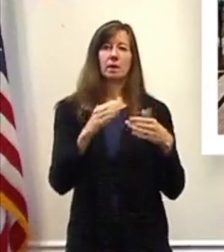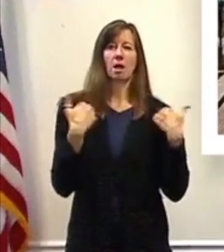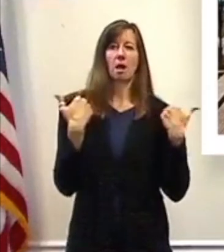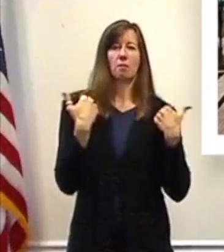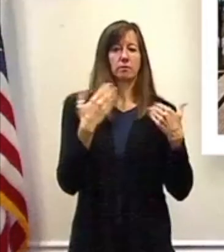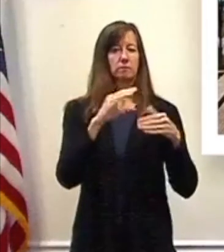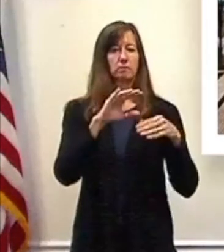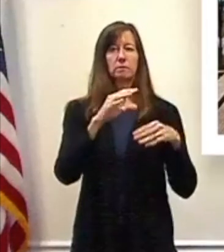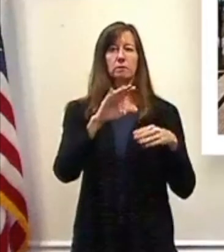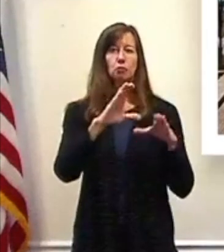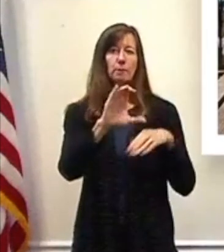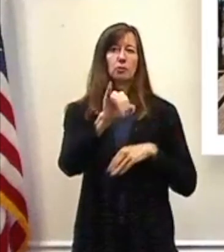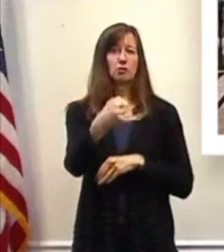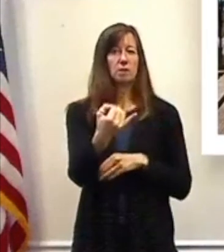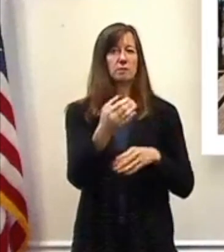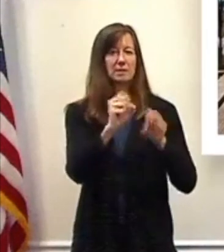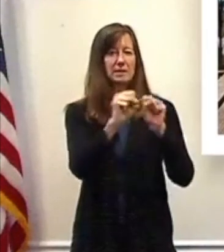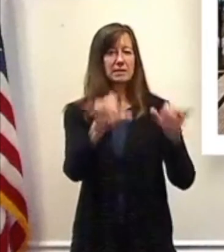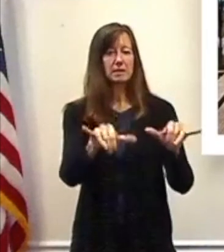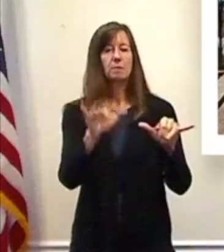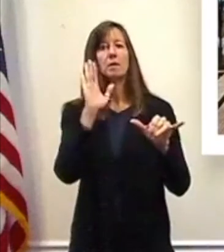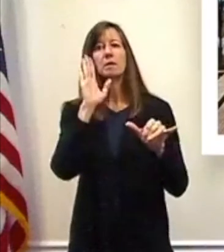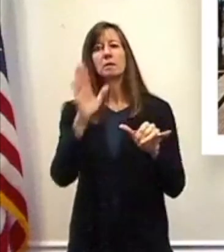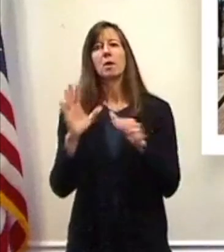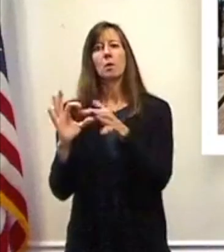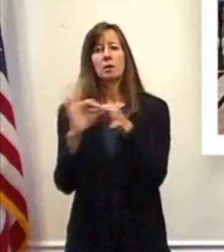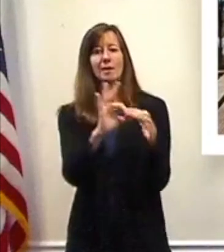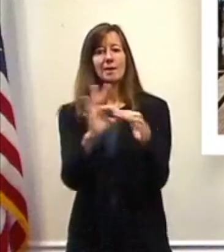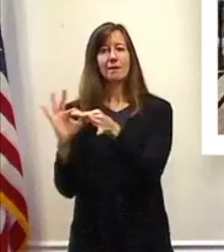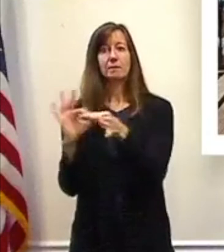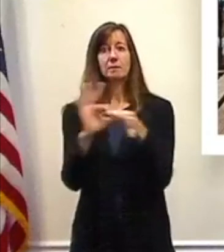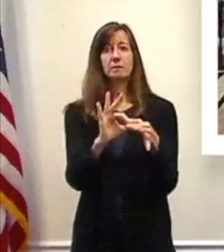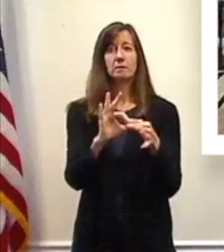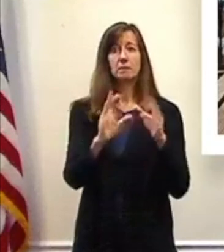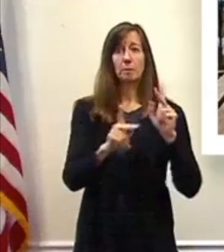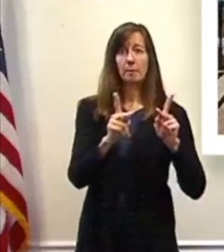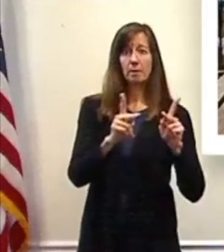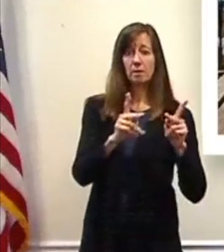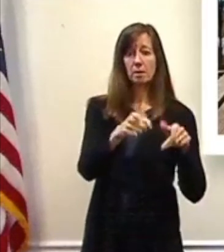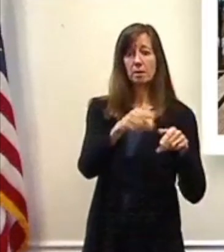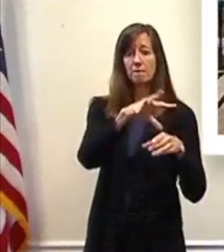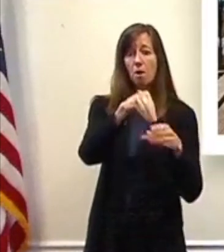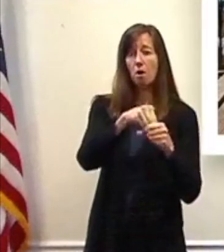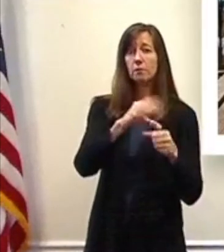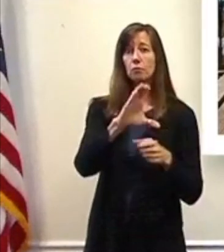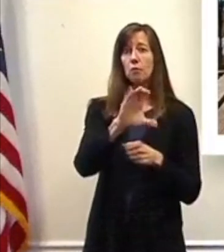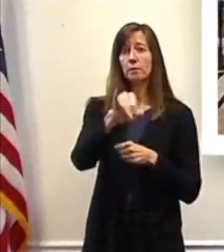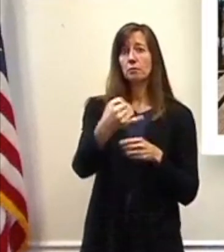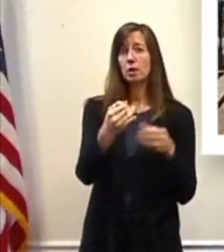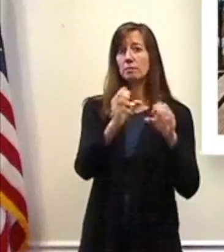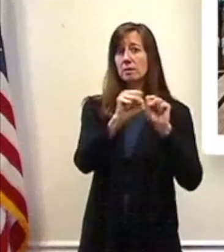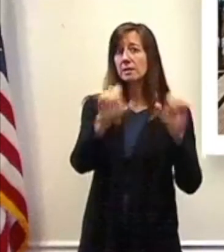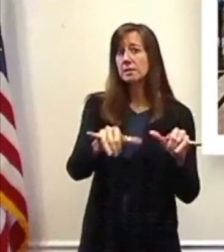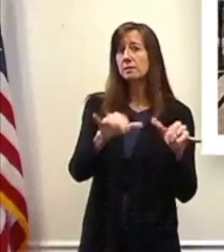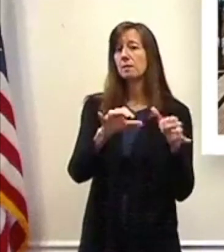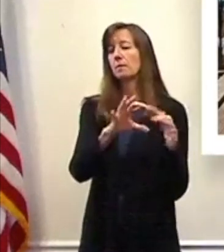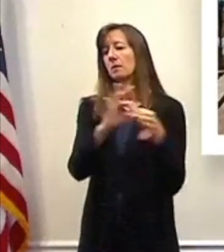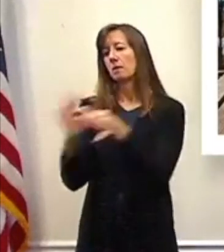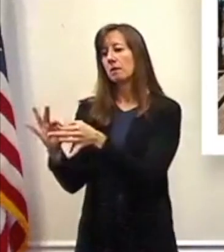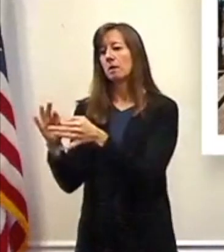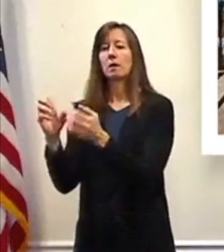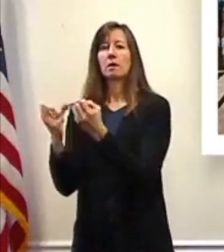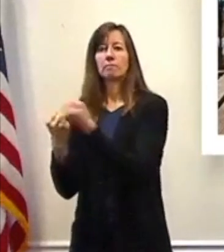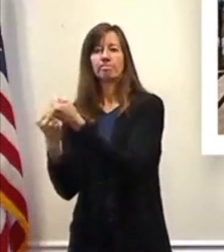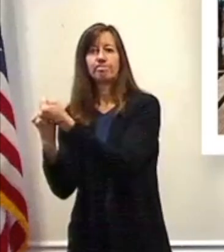greater support. This will enable us to connect them with services, hopefully to assist them, to keep them independent and less dependent and out of